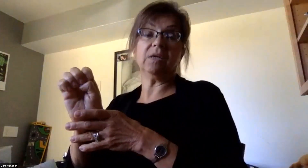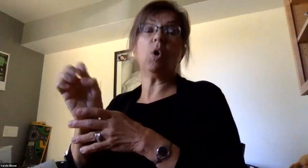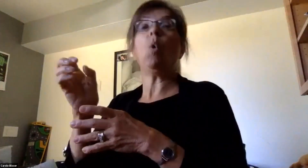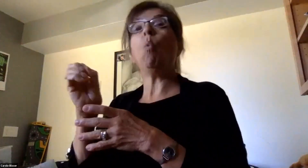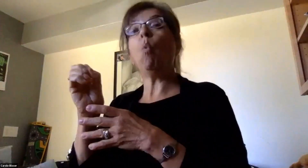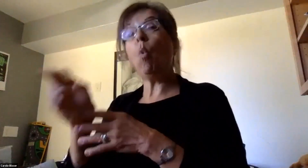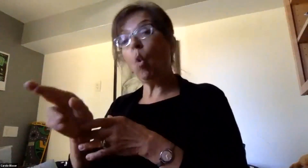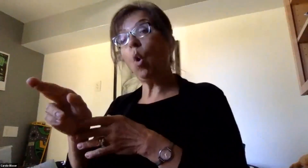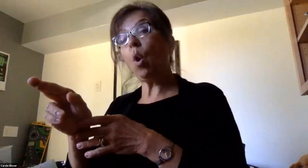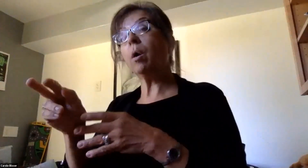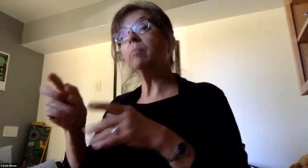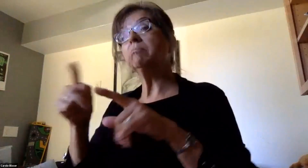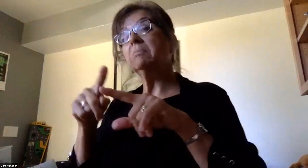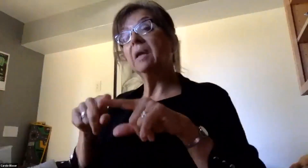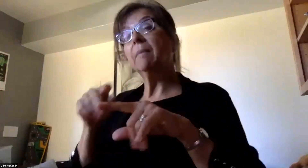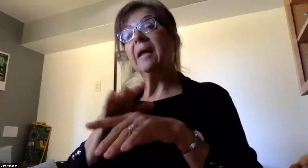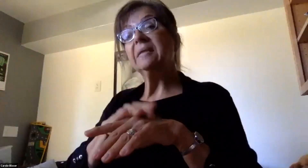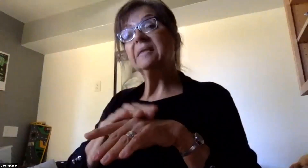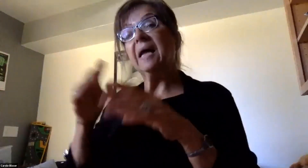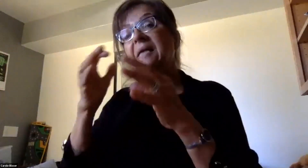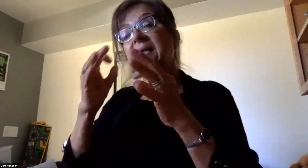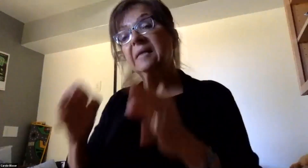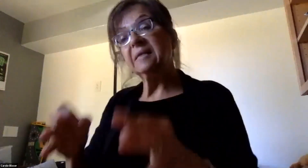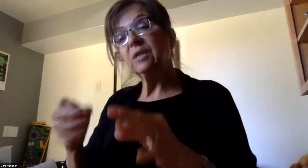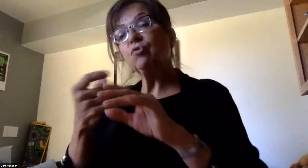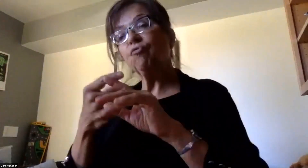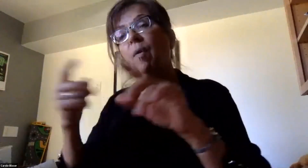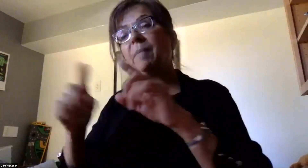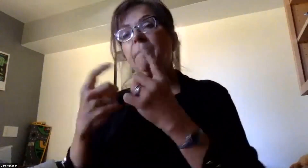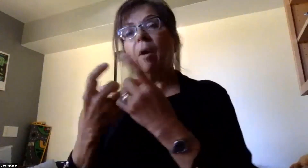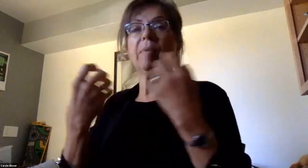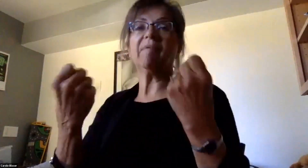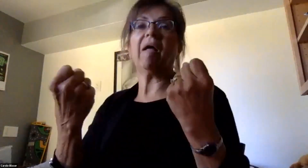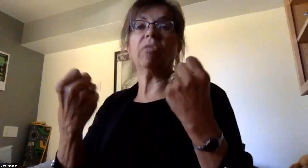based upon a decision made from the Department of Health.